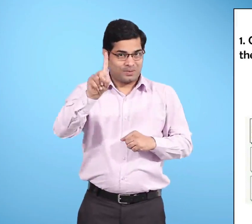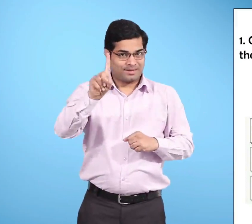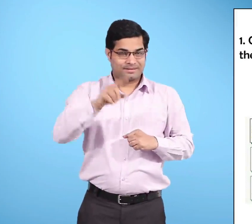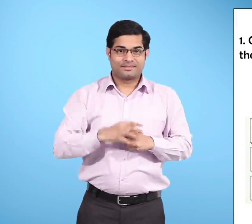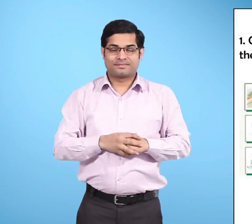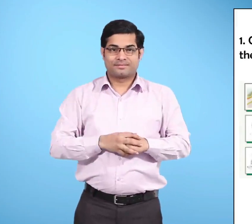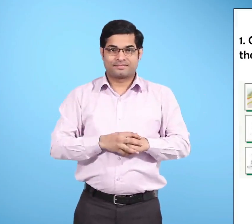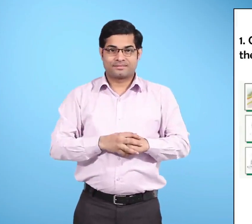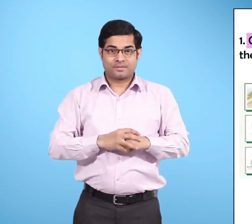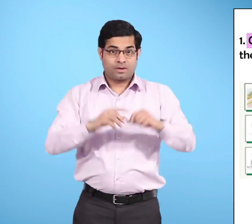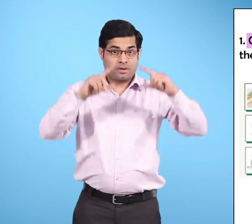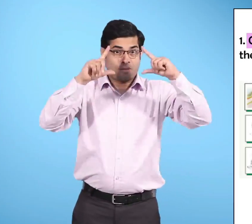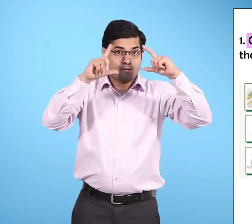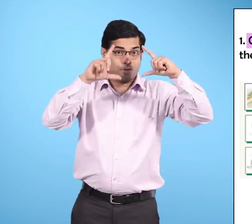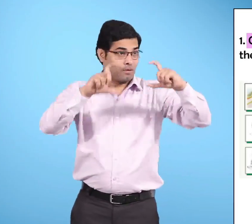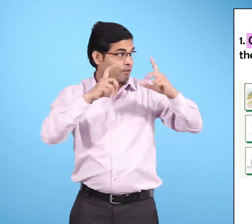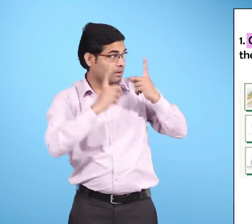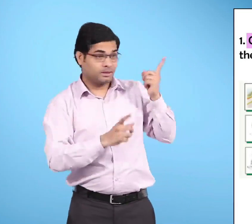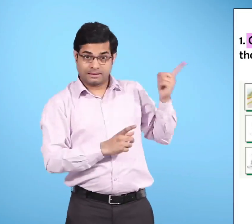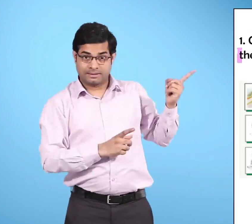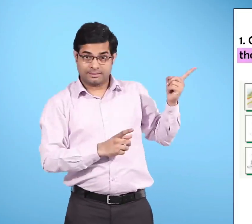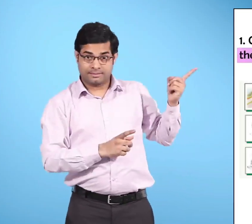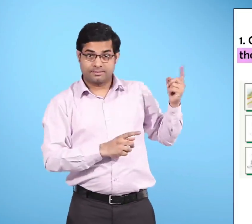1. Circle the word that names the picture